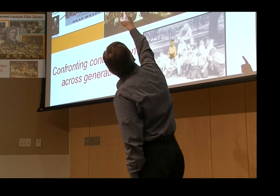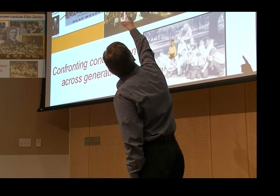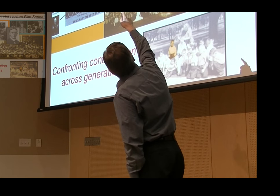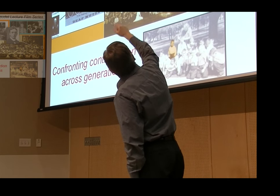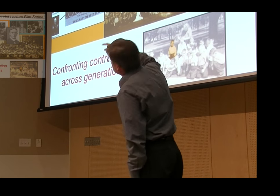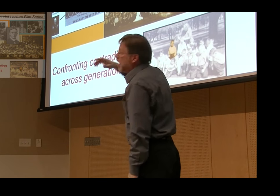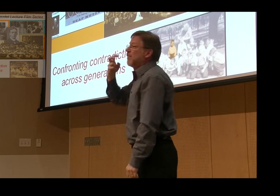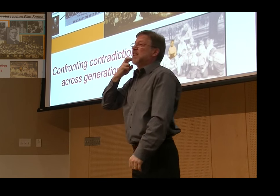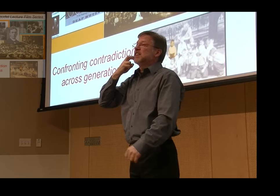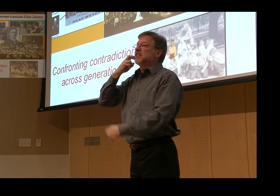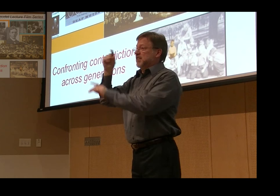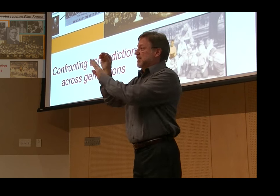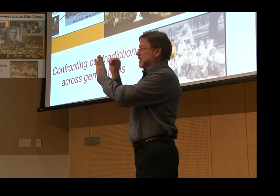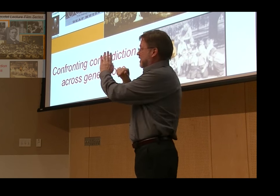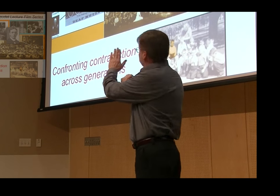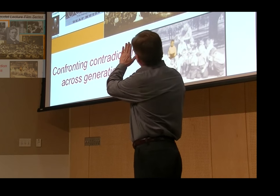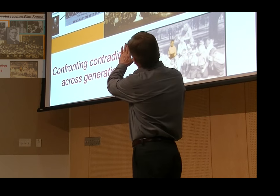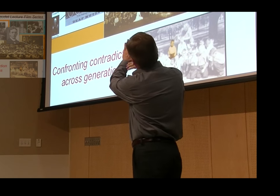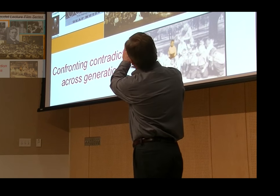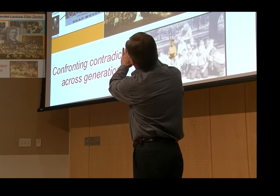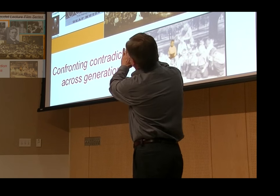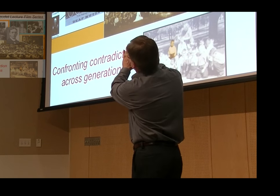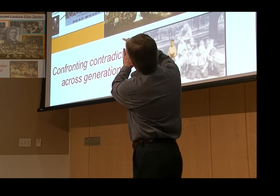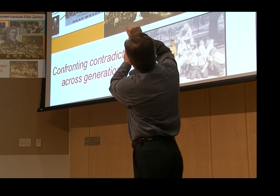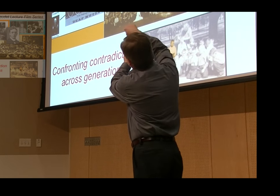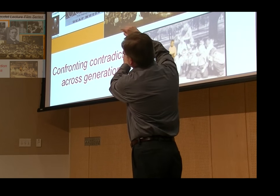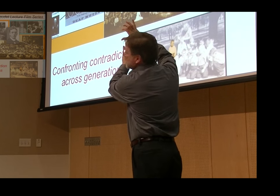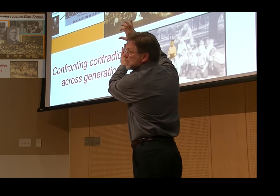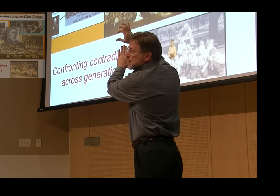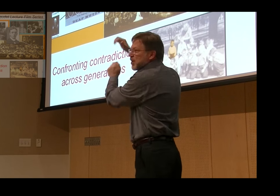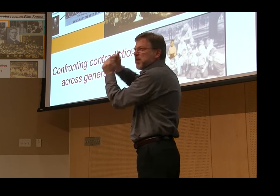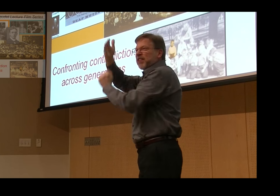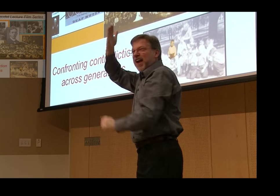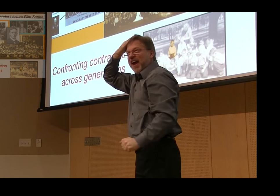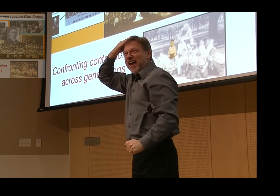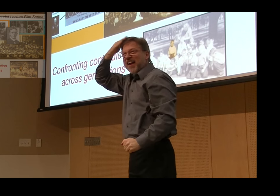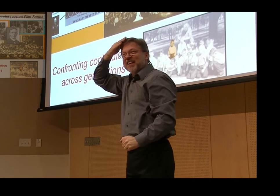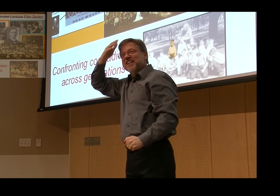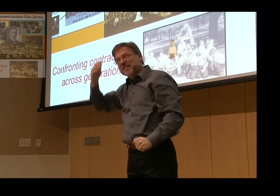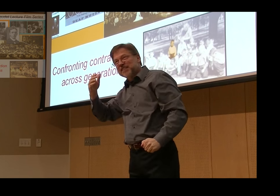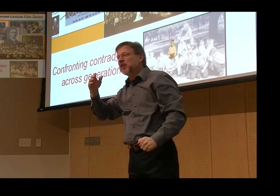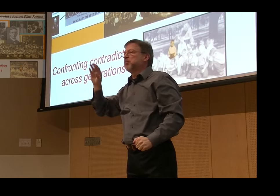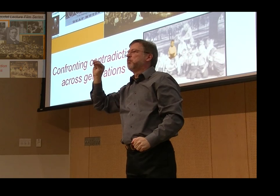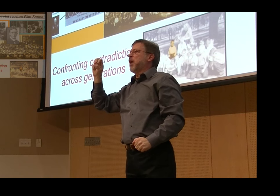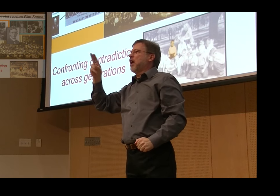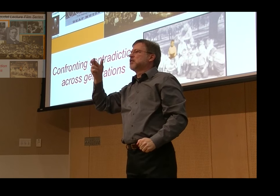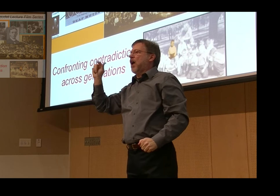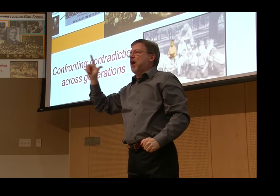was the very last one. Then, Veditz, his picture is shown here, and then if